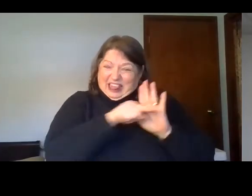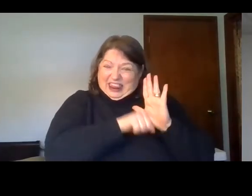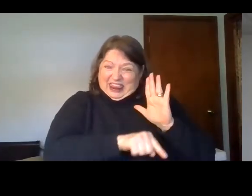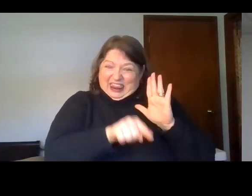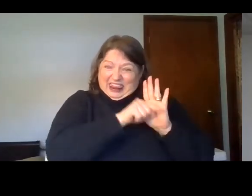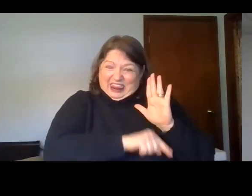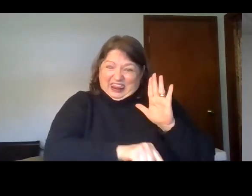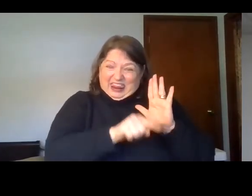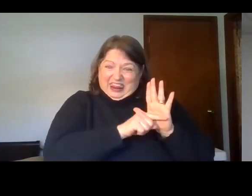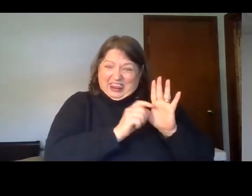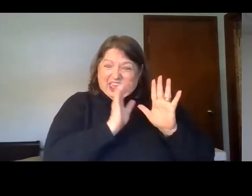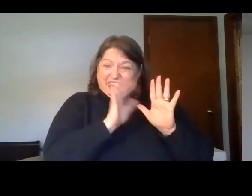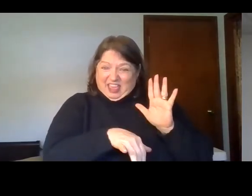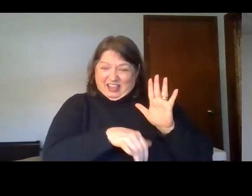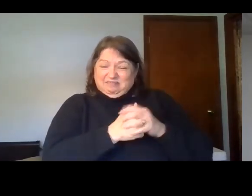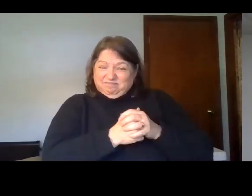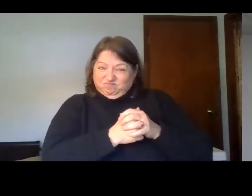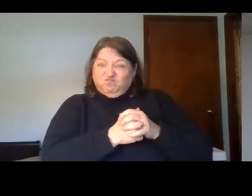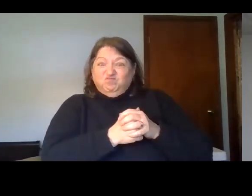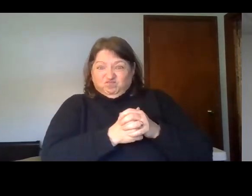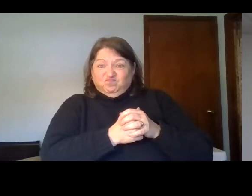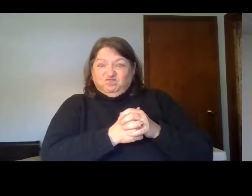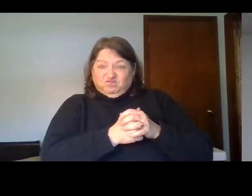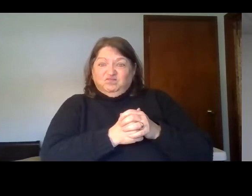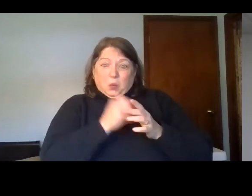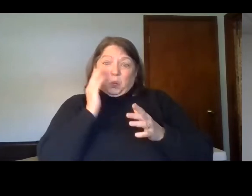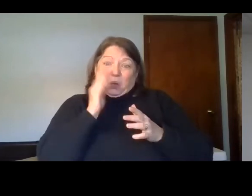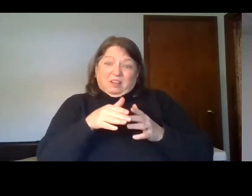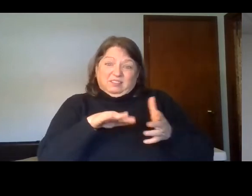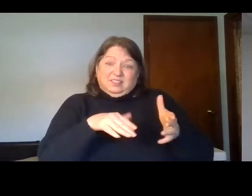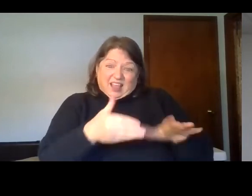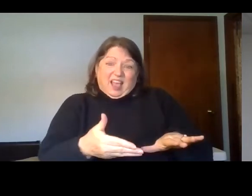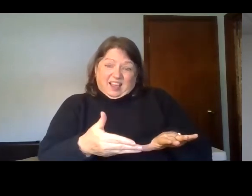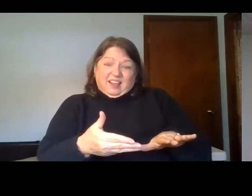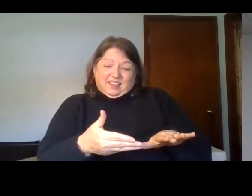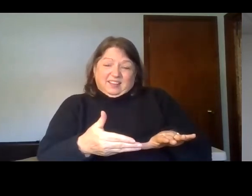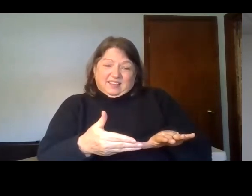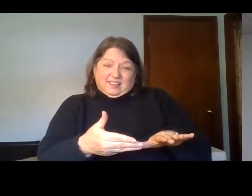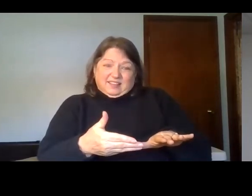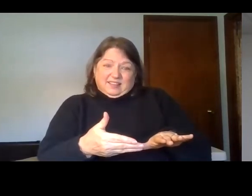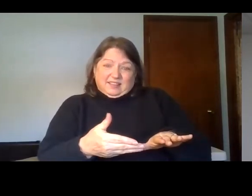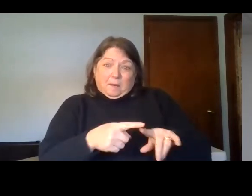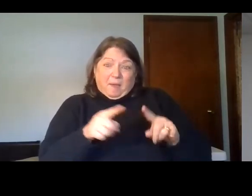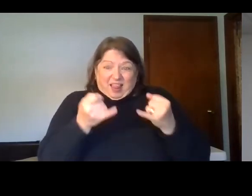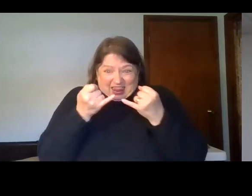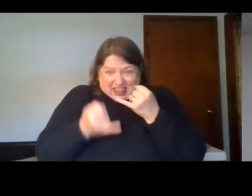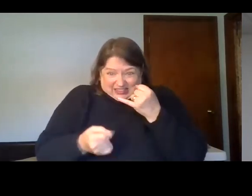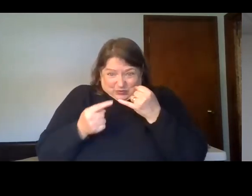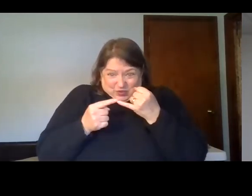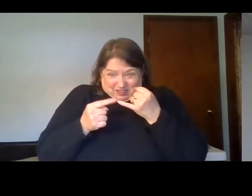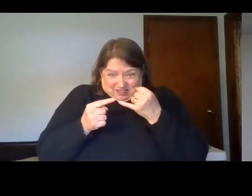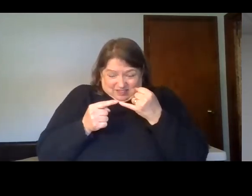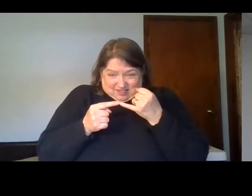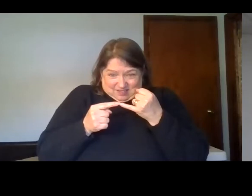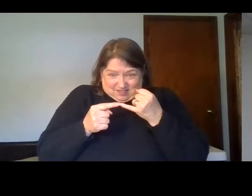might very well, in fact, they will lead to death. The problem with the last one, which was